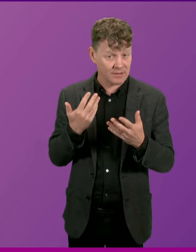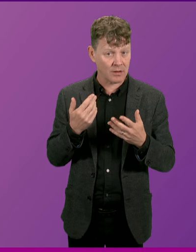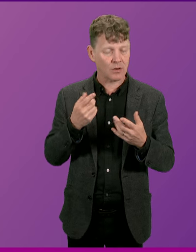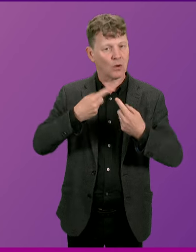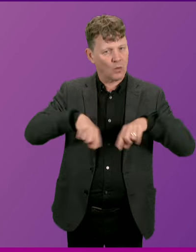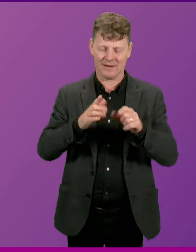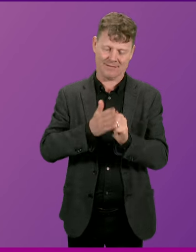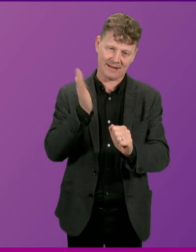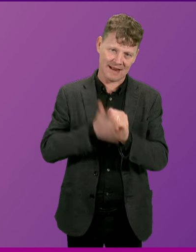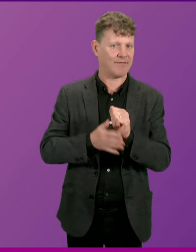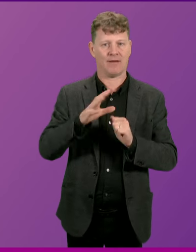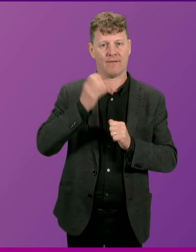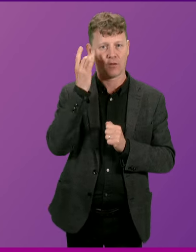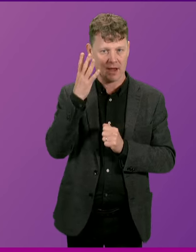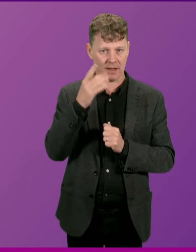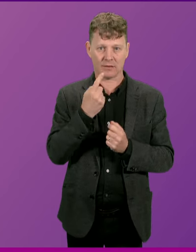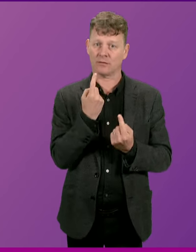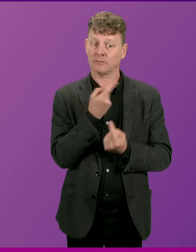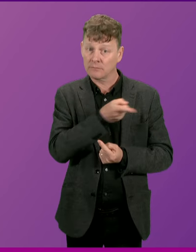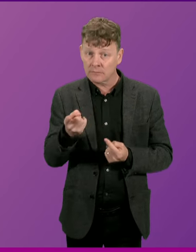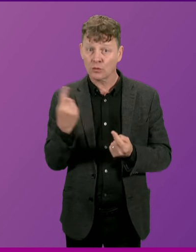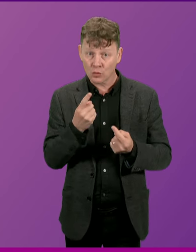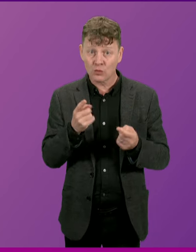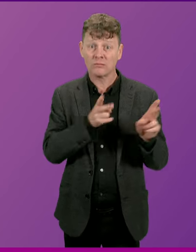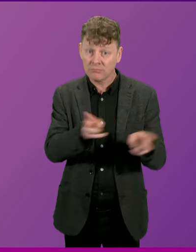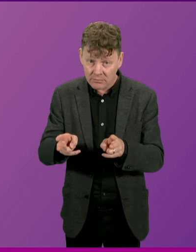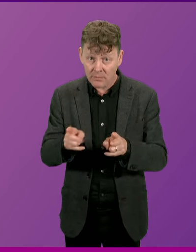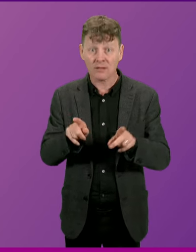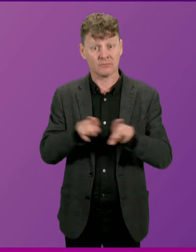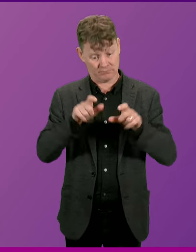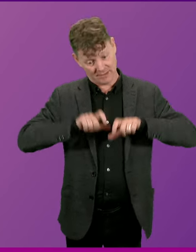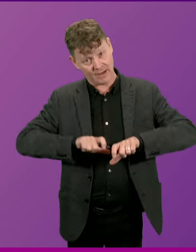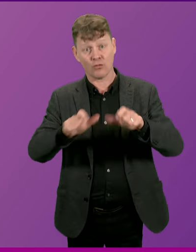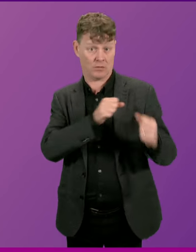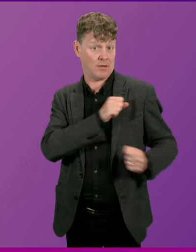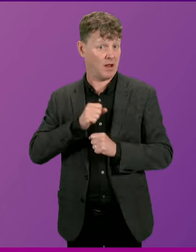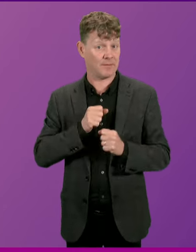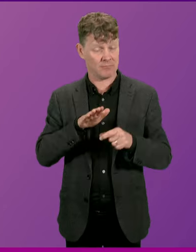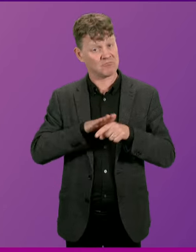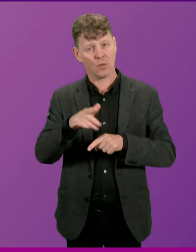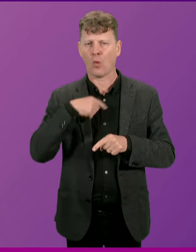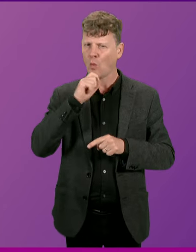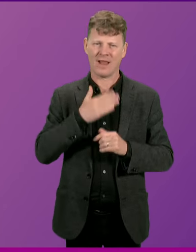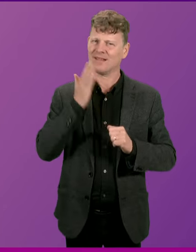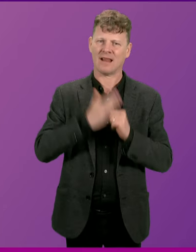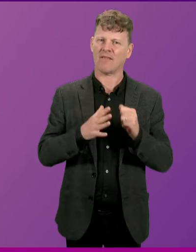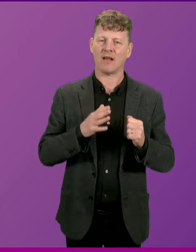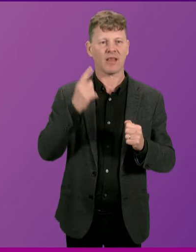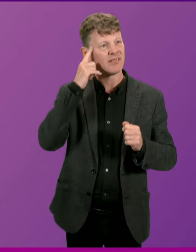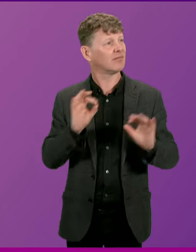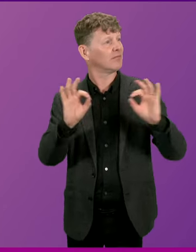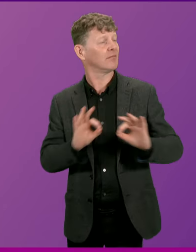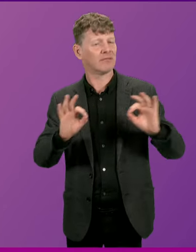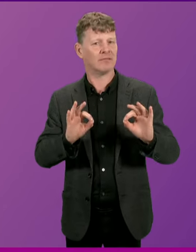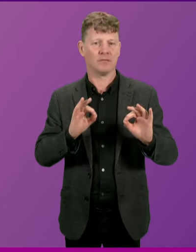have and continue to lay down their lives in the service of their country, and we will never take our freedoms for granted.